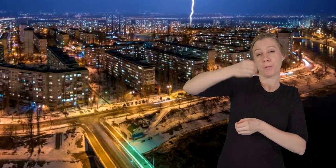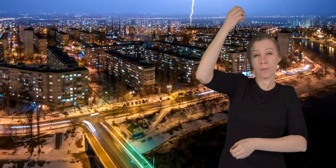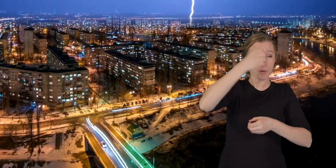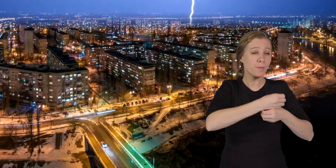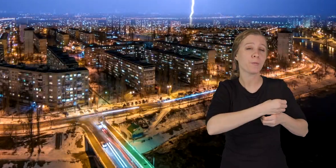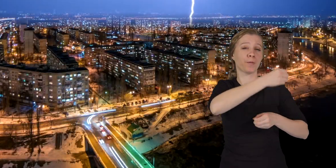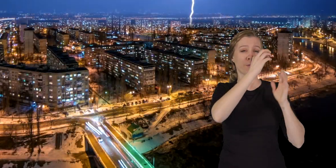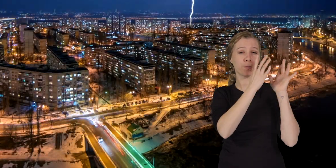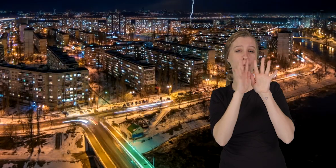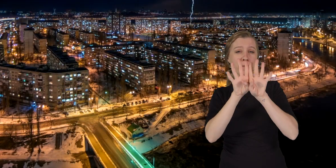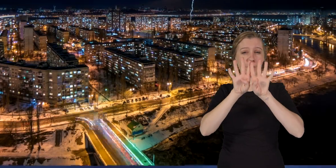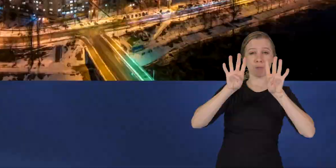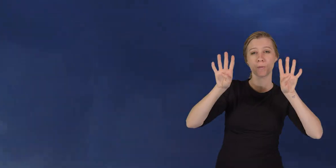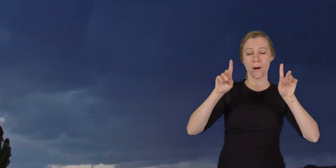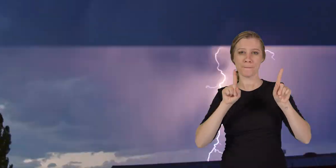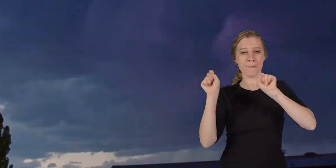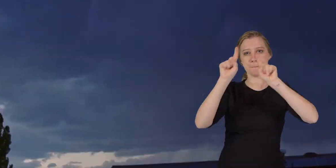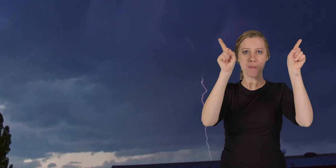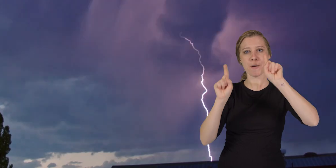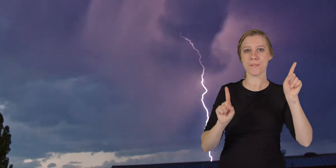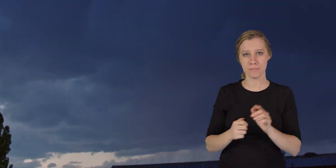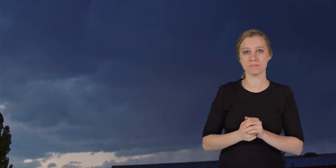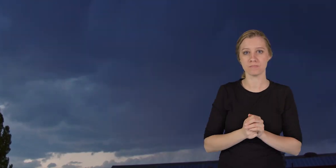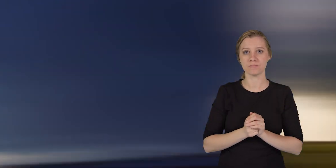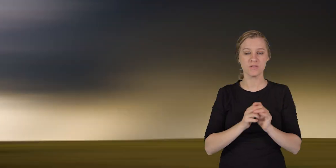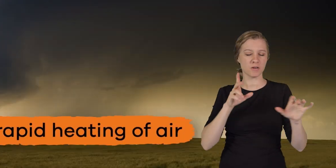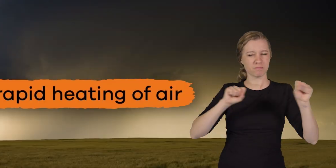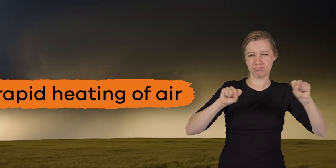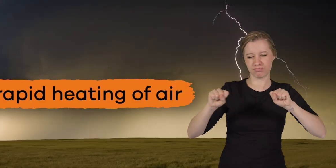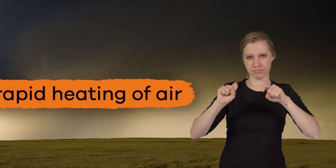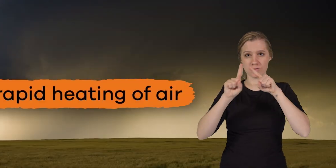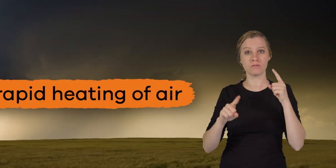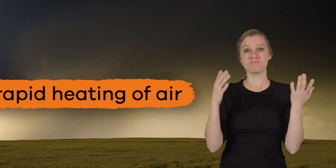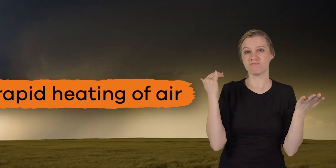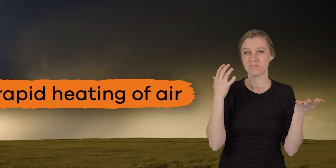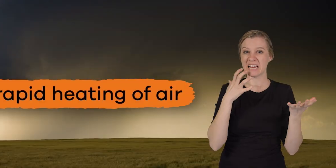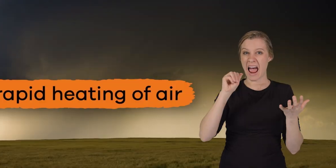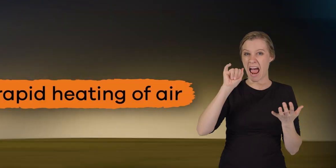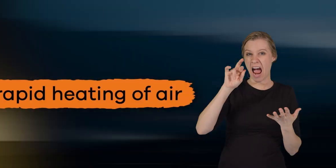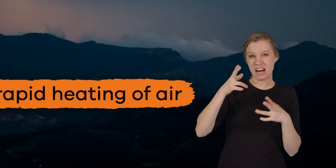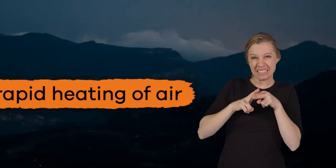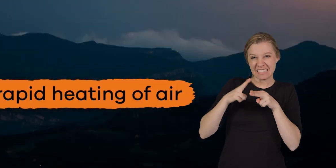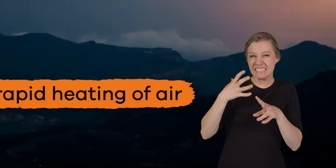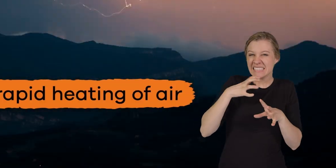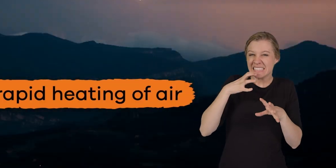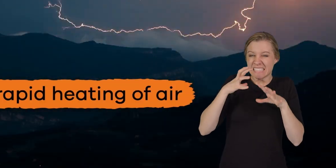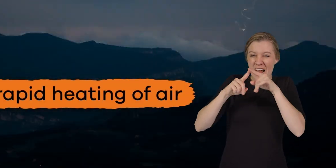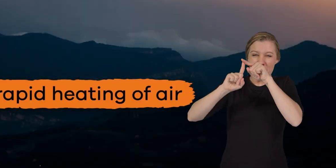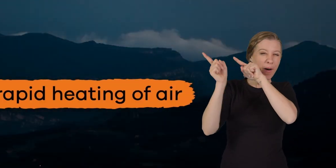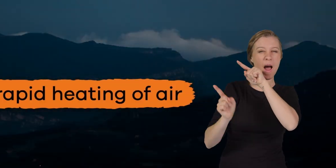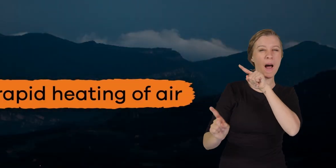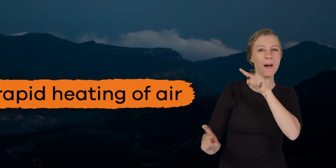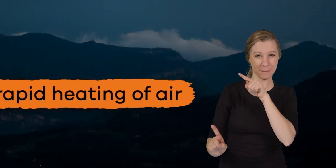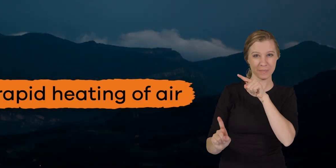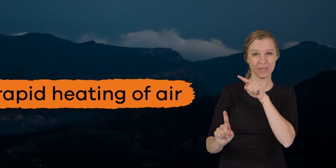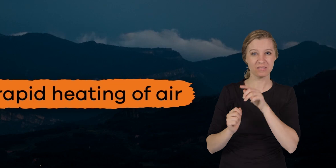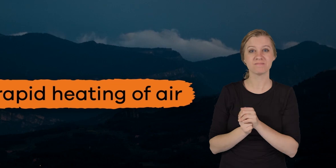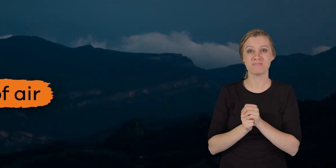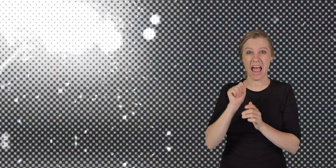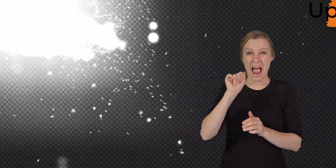tall towers the bright flash of a lightning strike is caused by the rapid heating of the air around the lightning bolt the